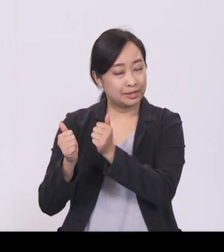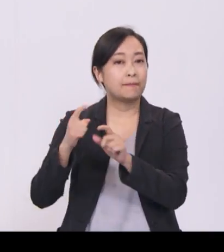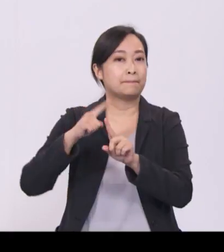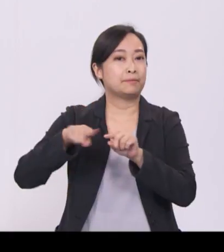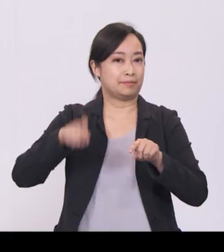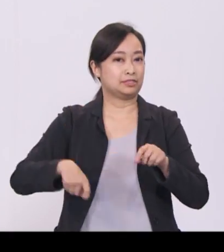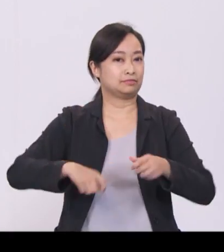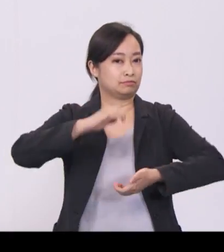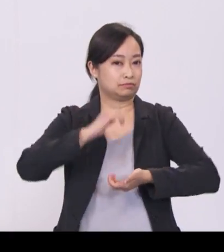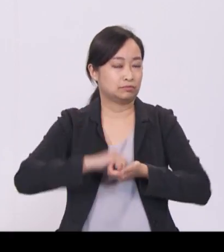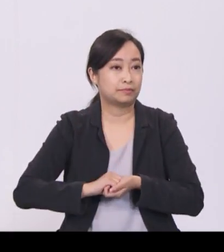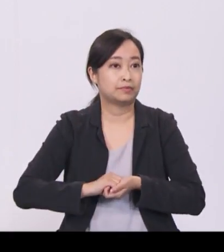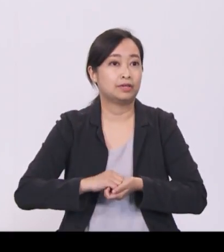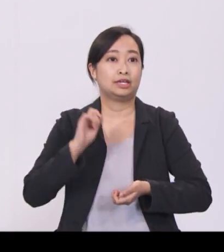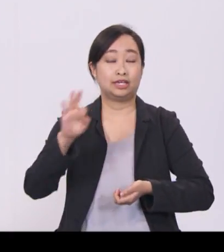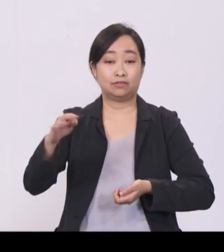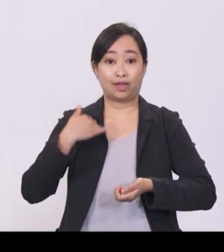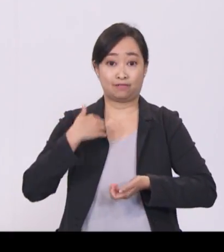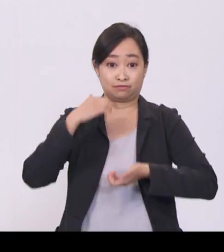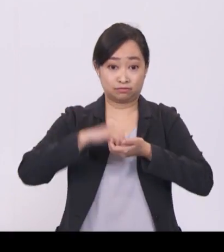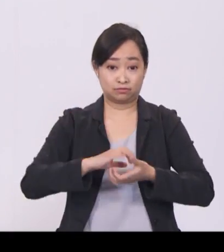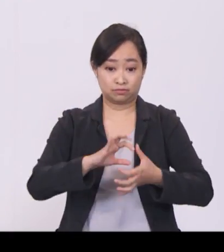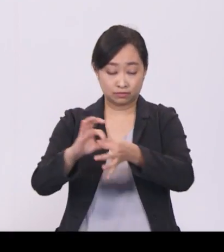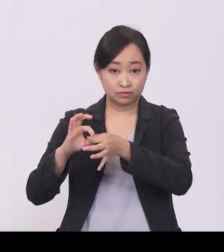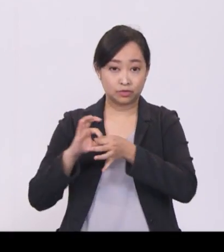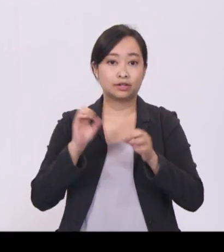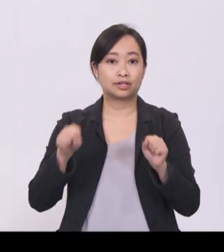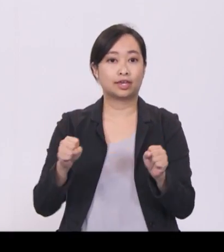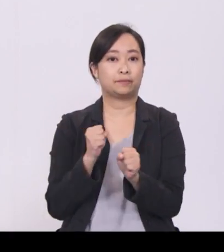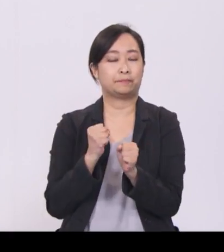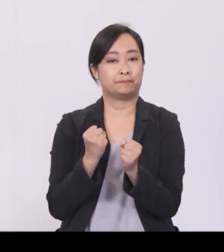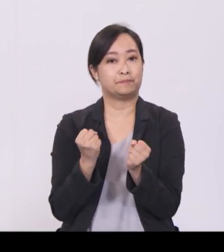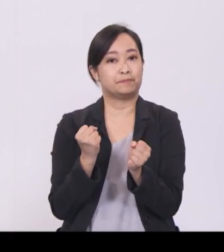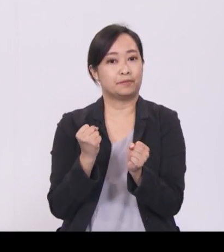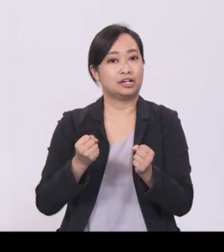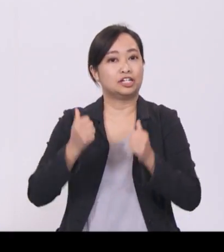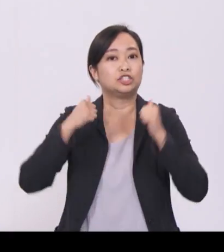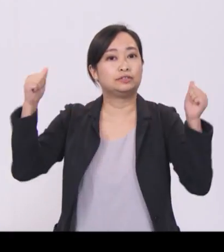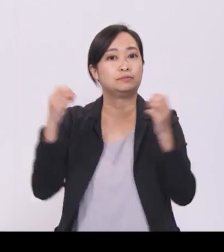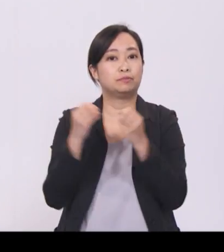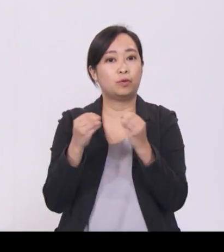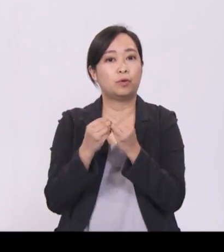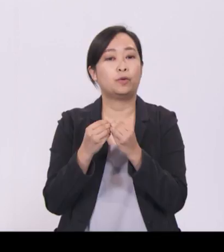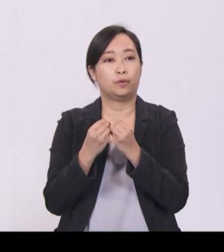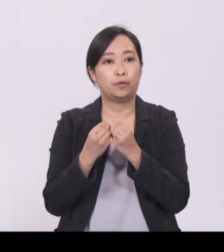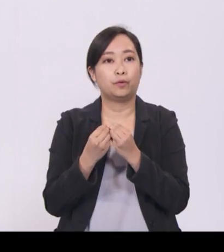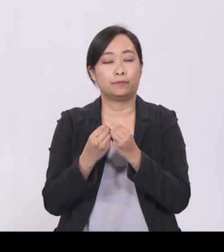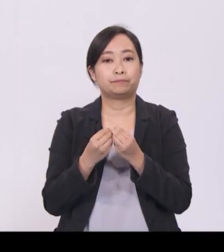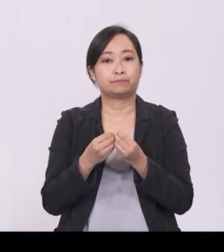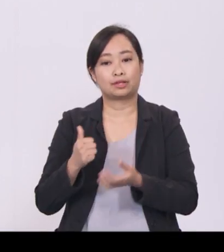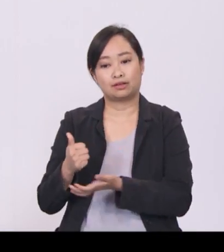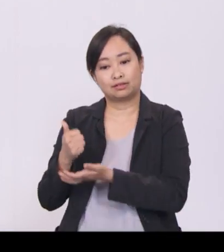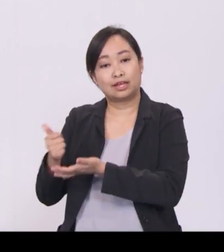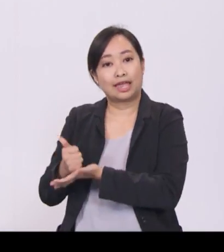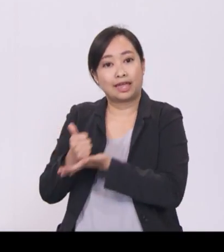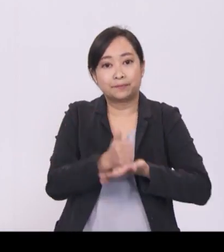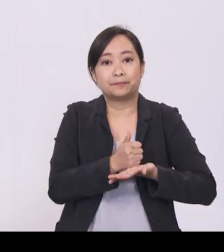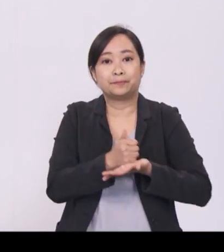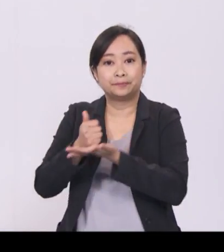we can achieve more when we work together and draw on one another's strengths to address common challenges and capture bigger